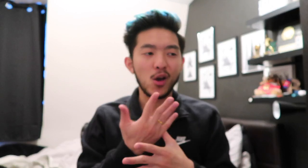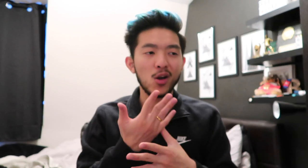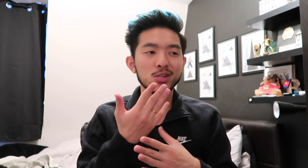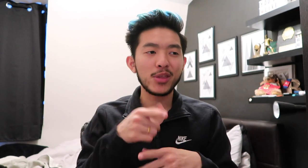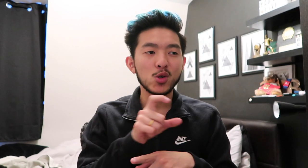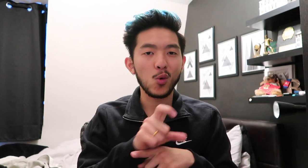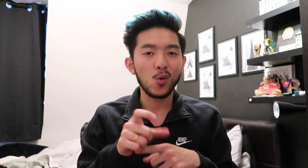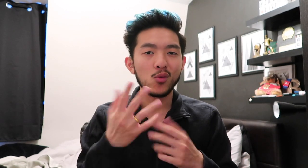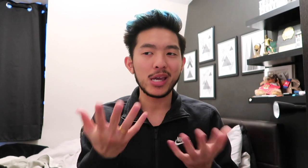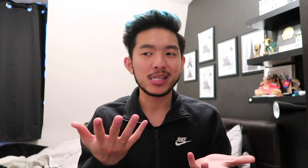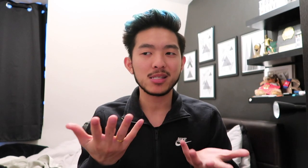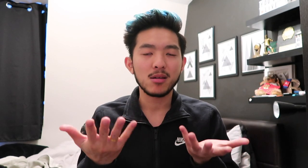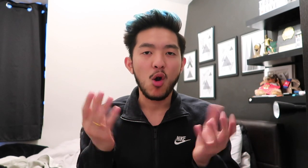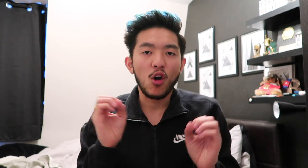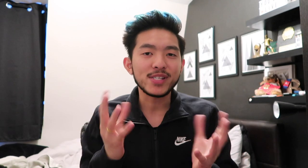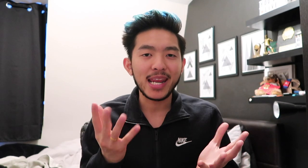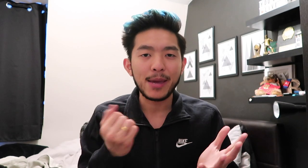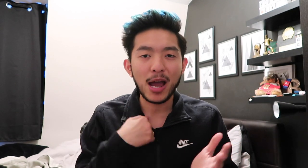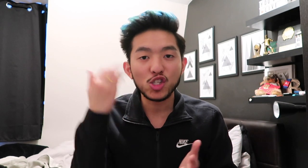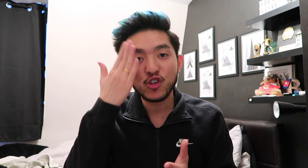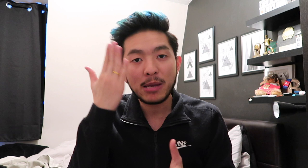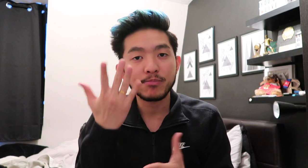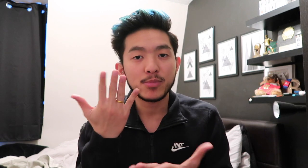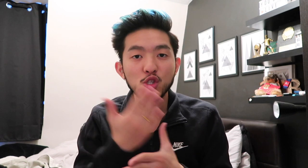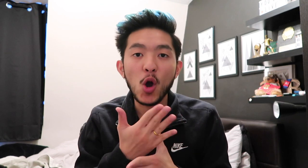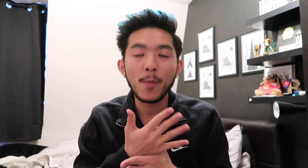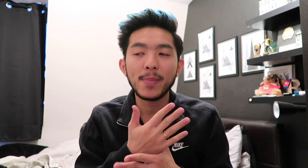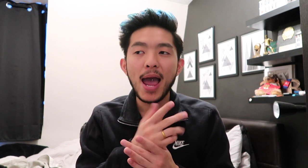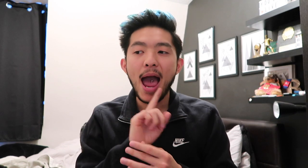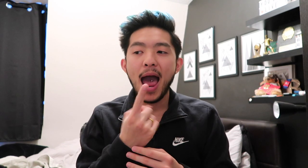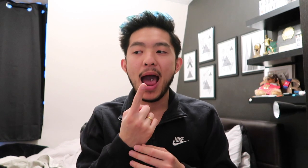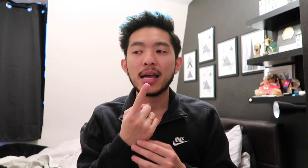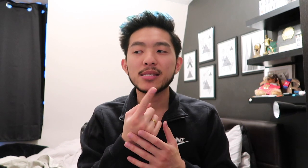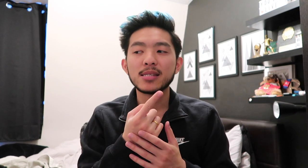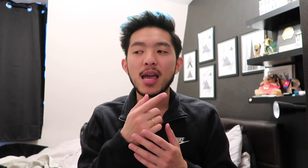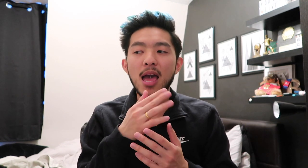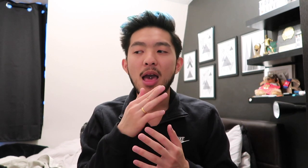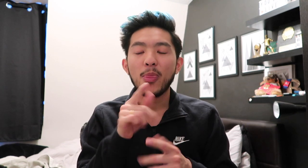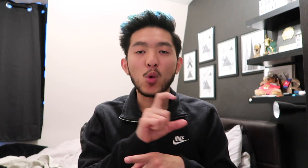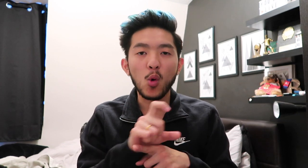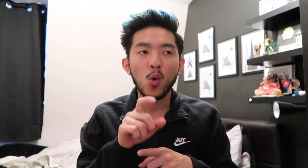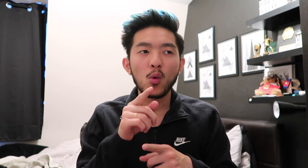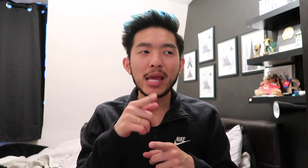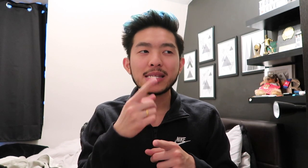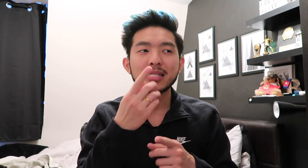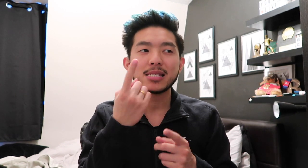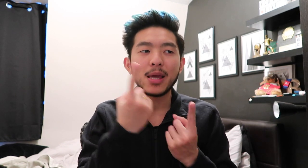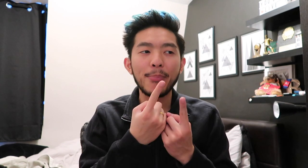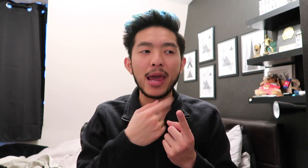Because, the quote is, obviously, about dream-time. As, the quote is something